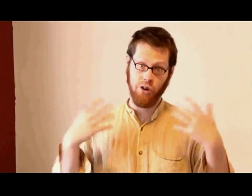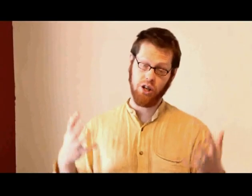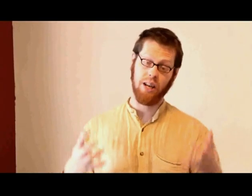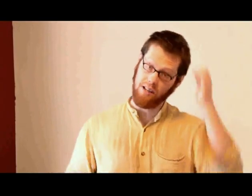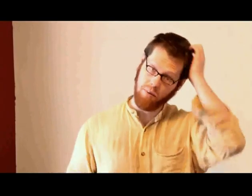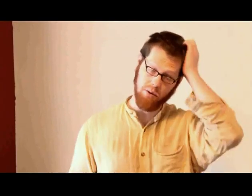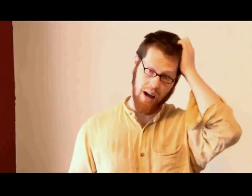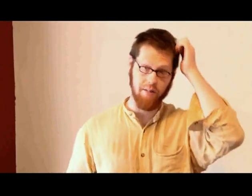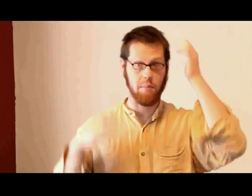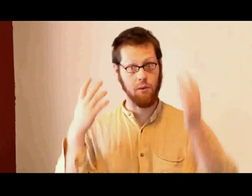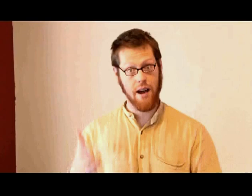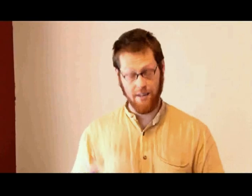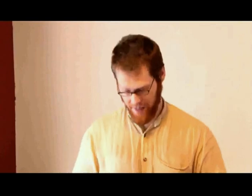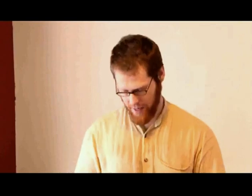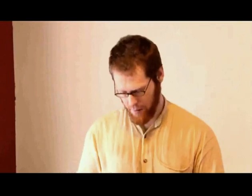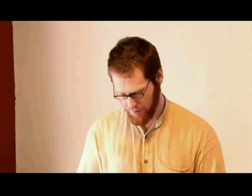tradition as opposed to having been raised in it.